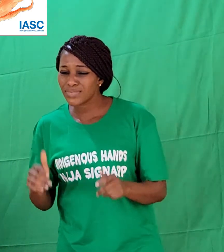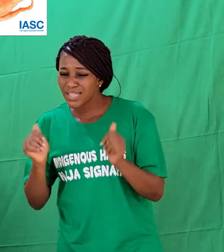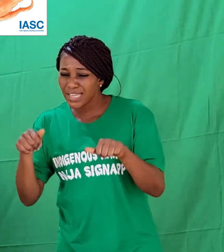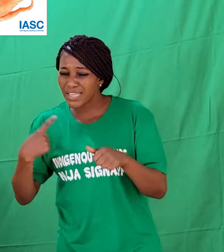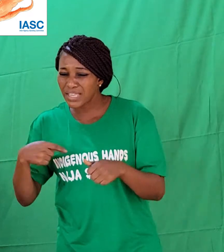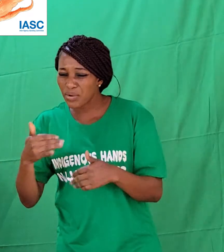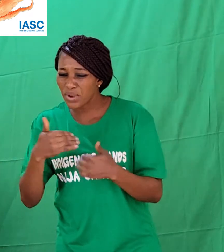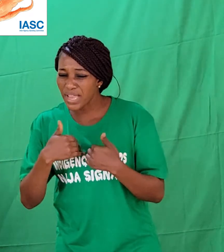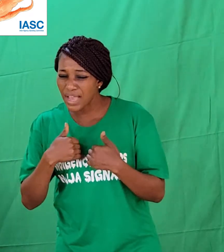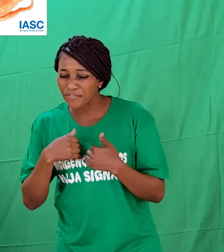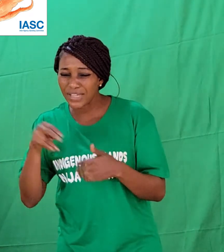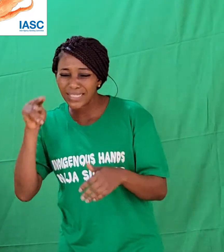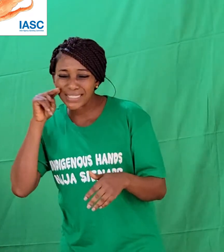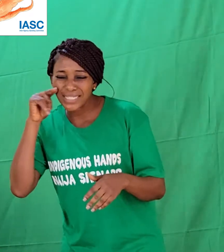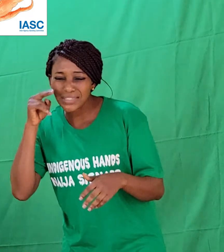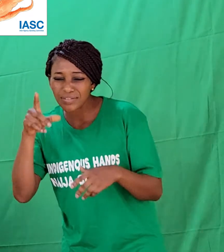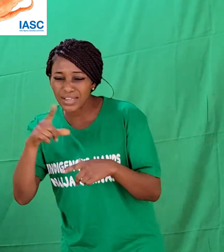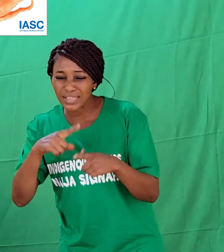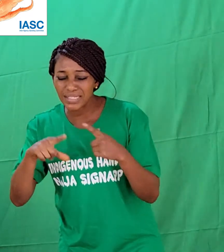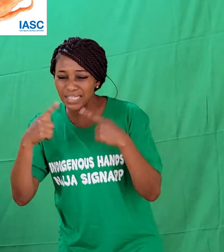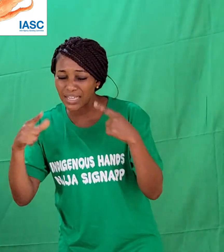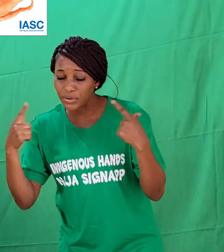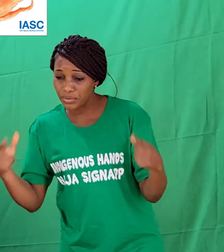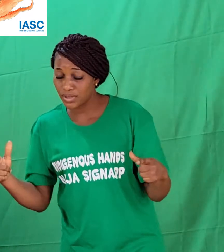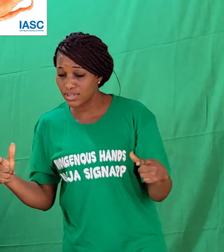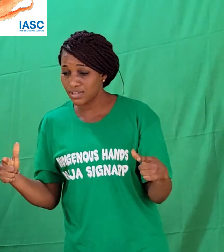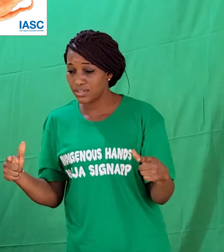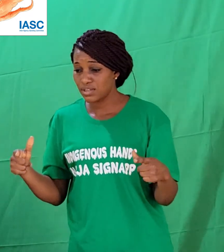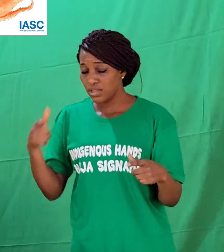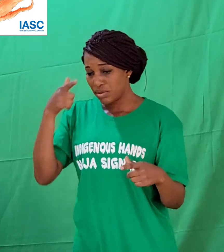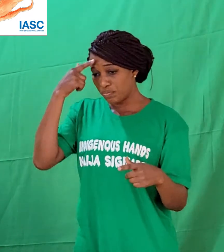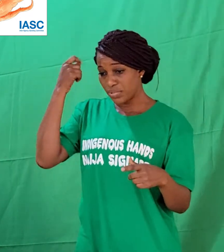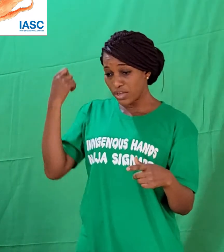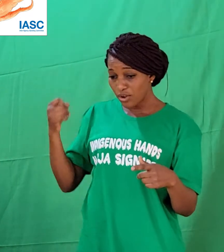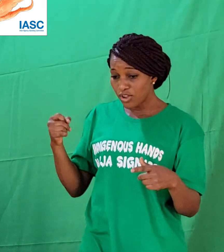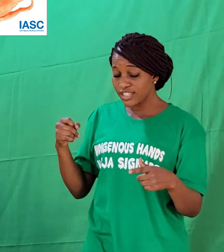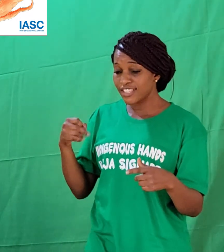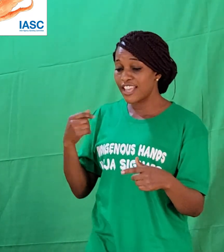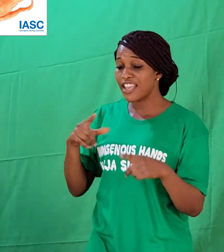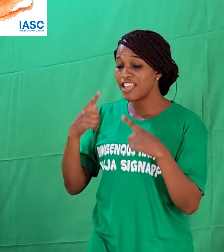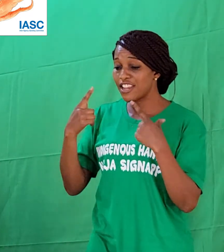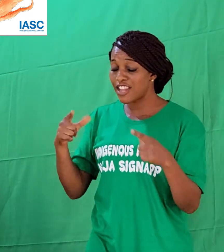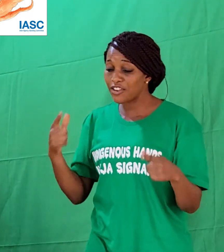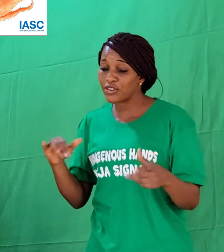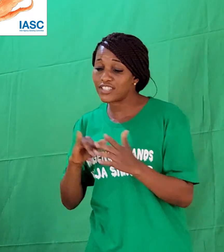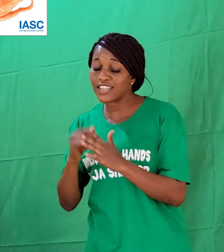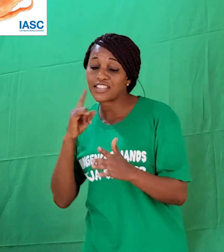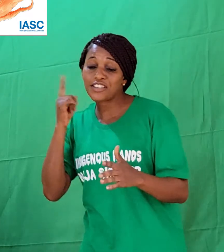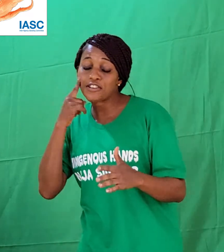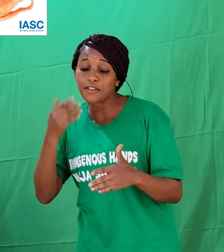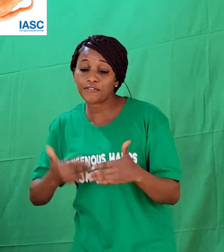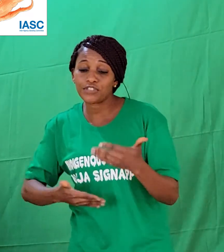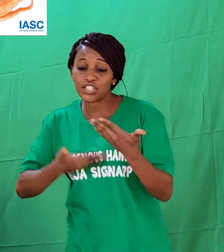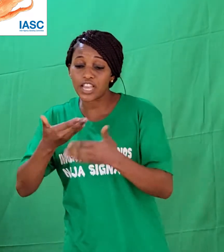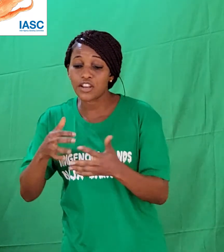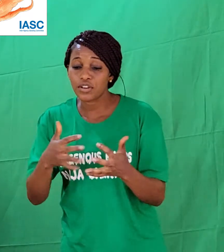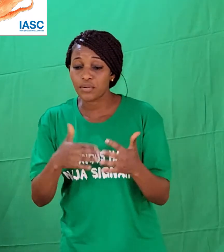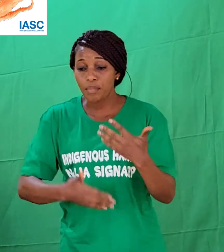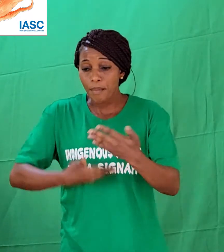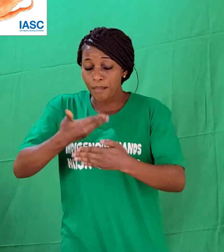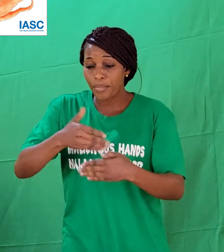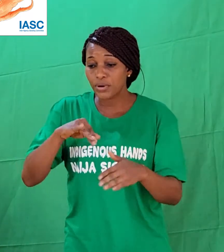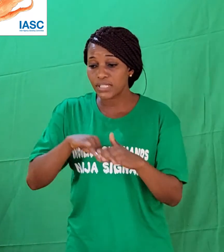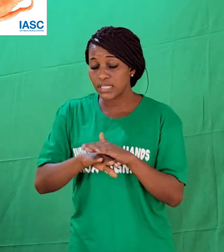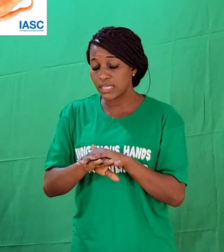become the language that a deaf child born in America would have to learn and grow with? Is it